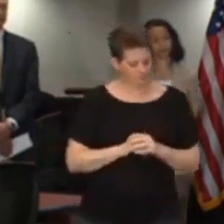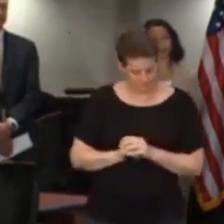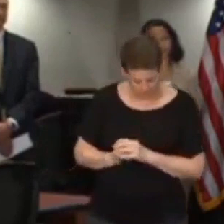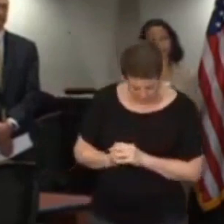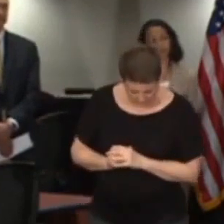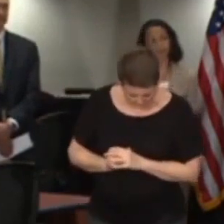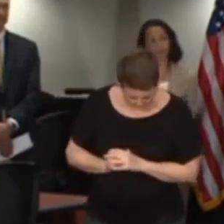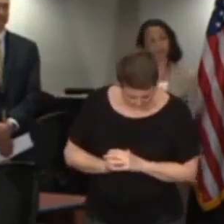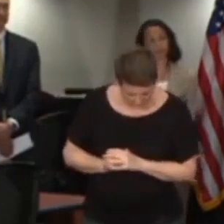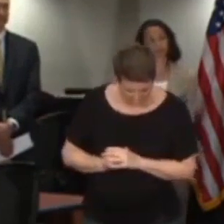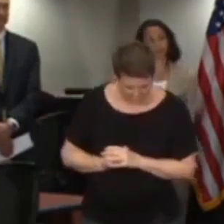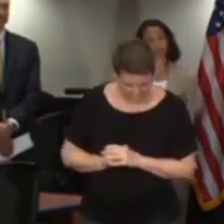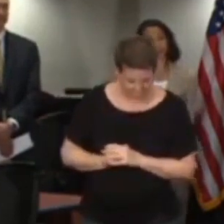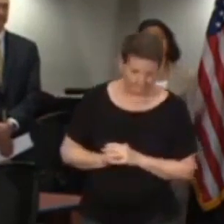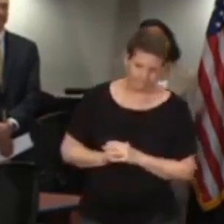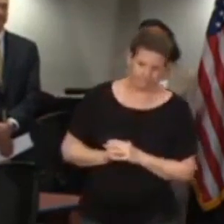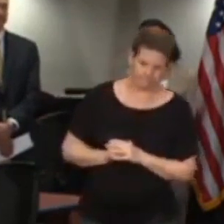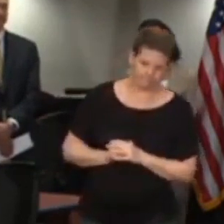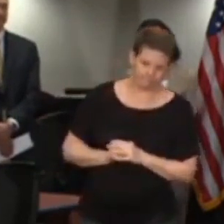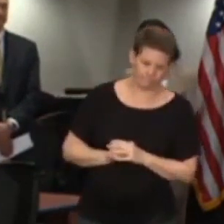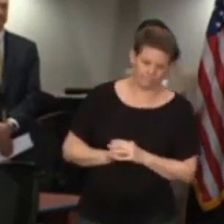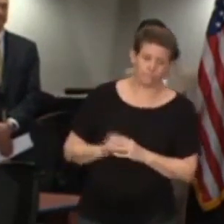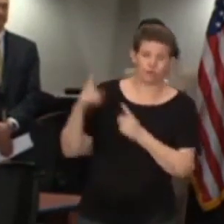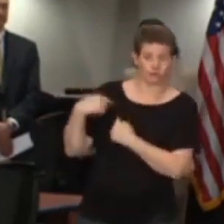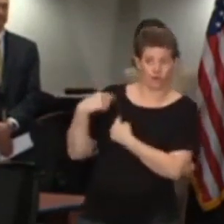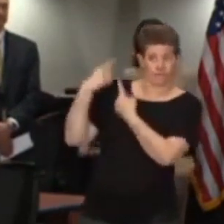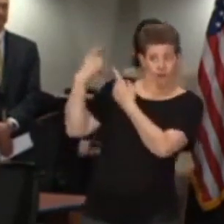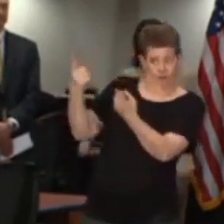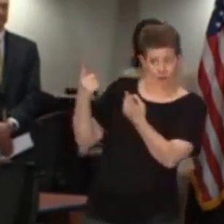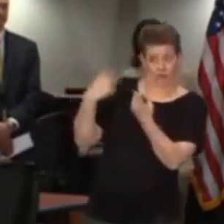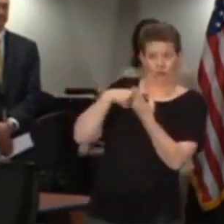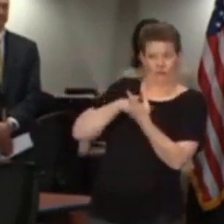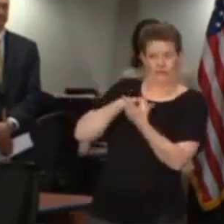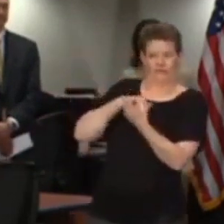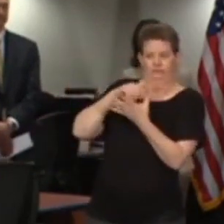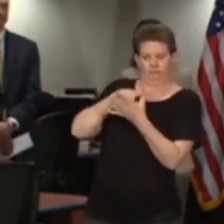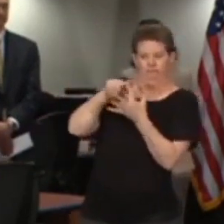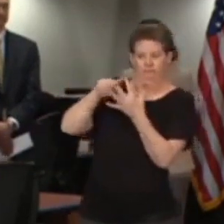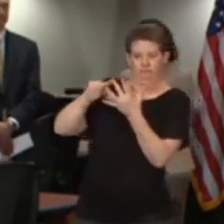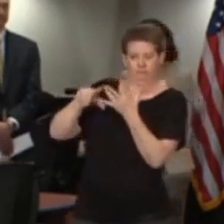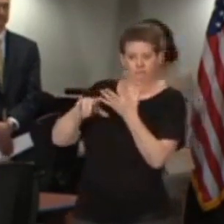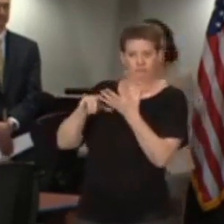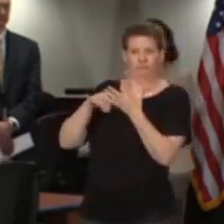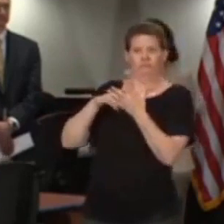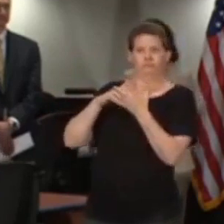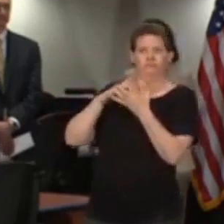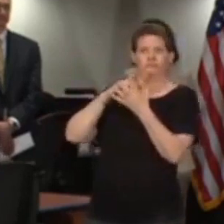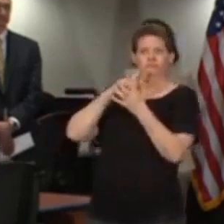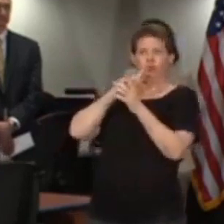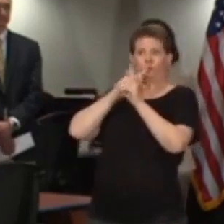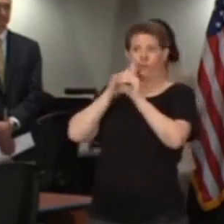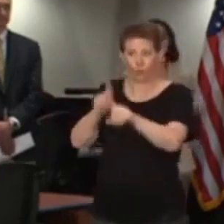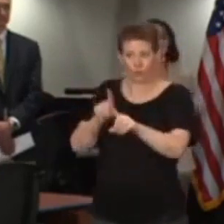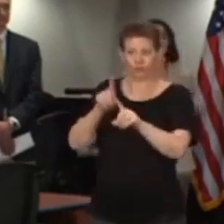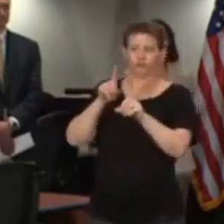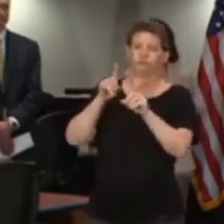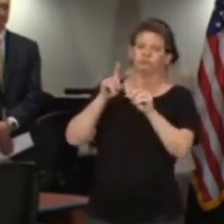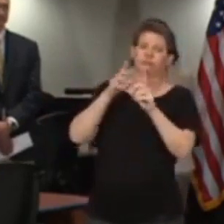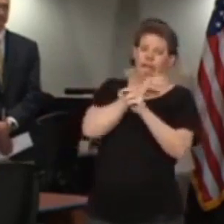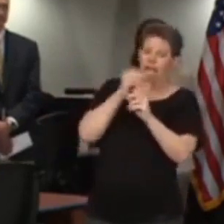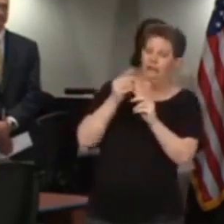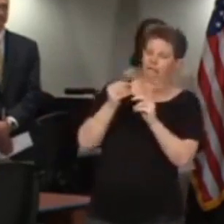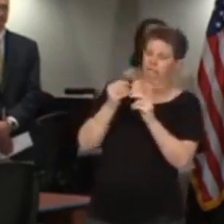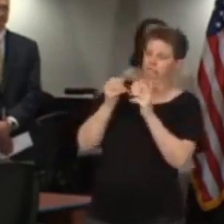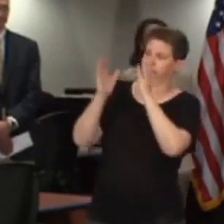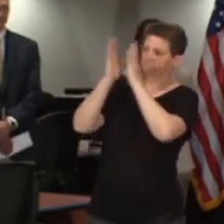taken both voluntary and mandatory contemplate staying at home. We